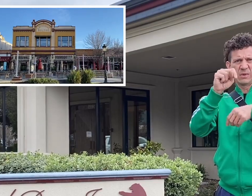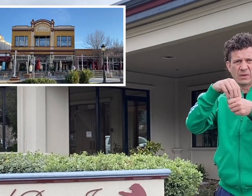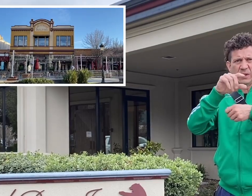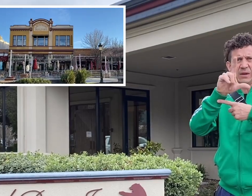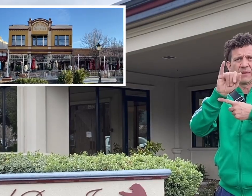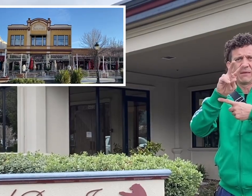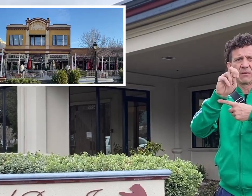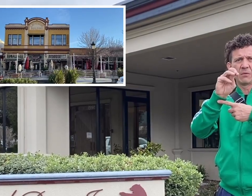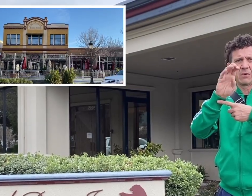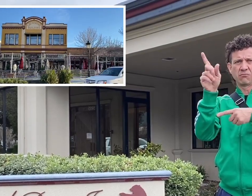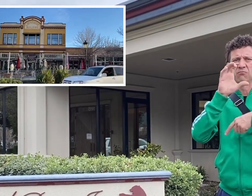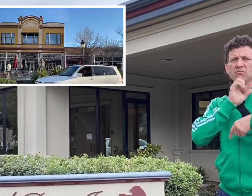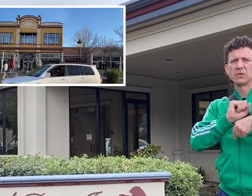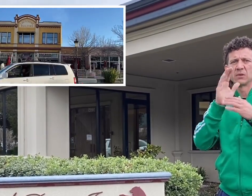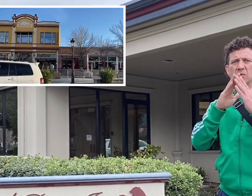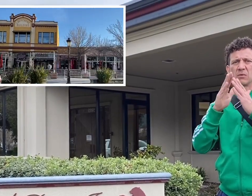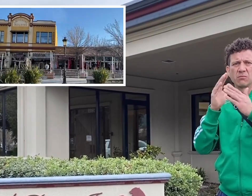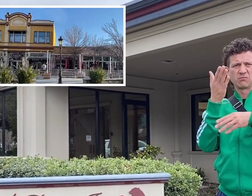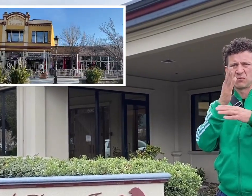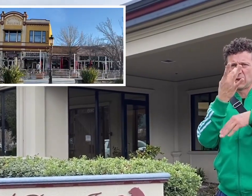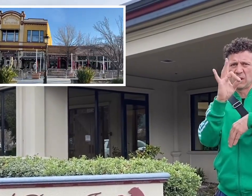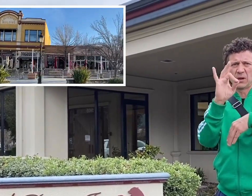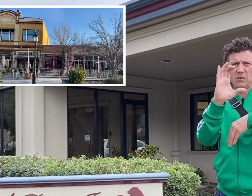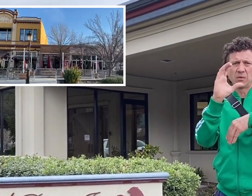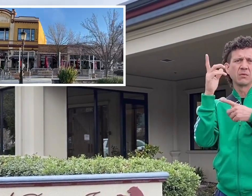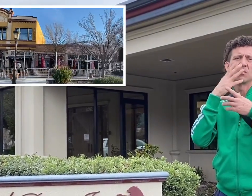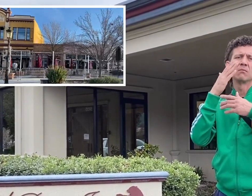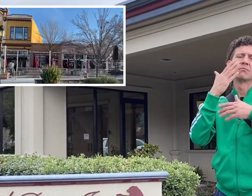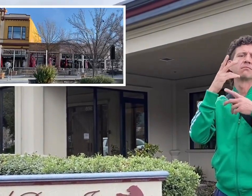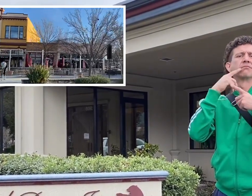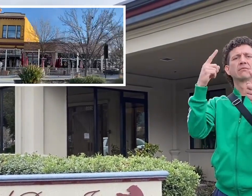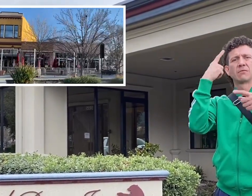in the 1800s, and famous for its winemaking businesses.